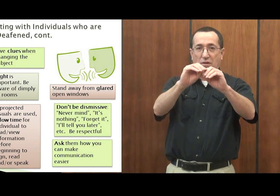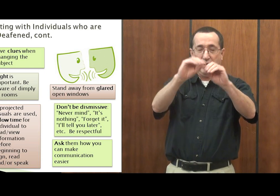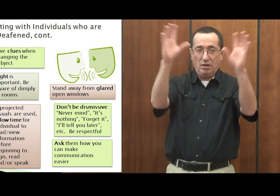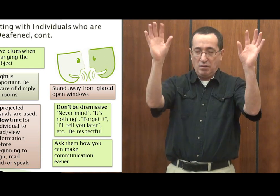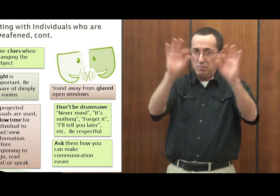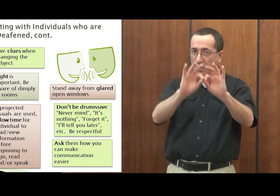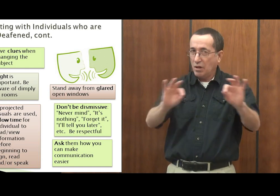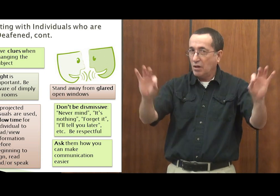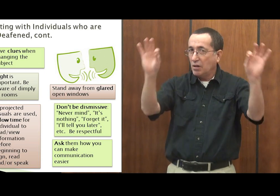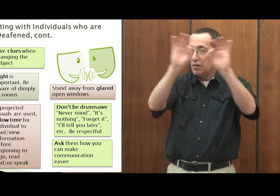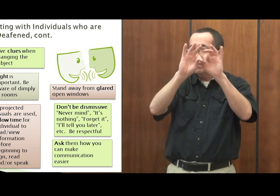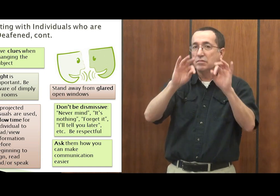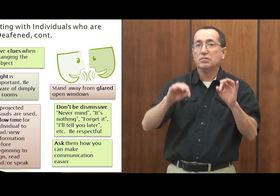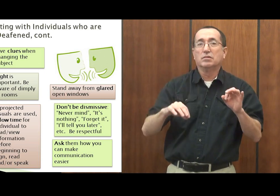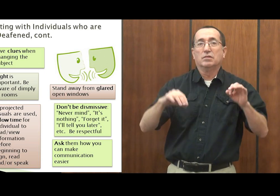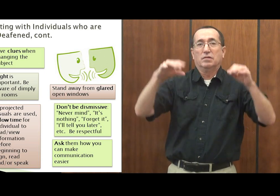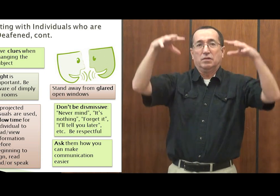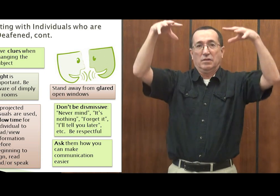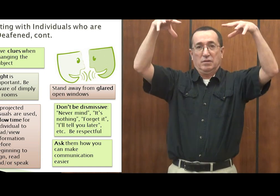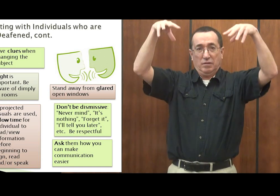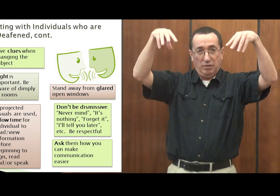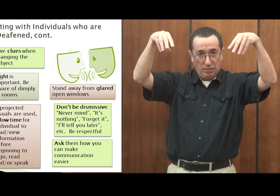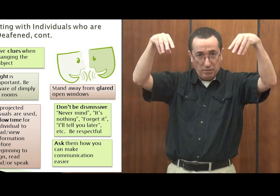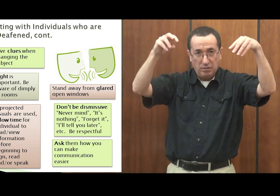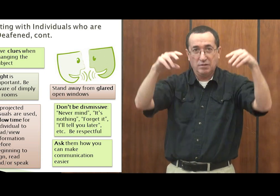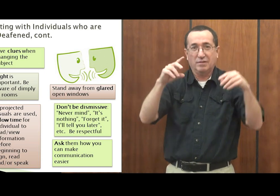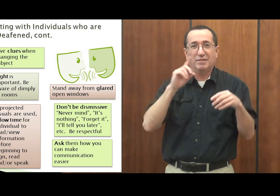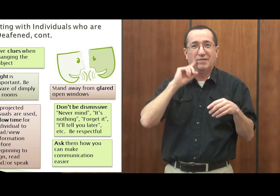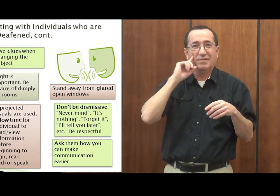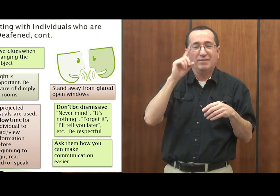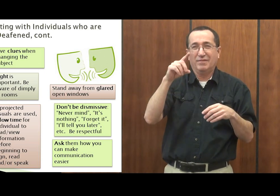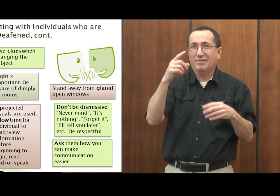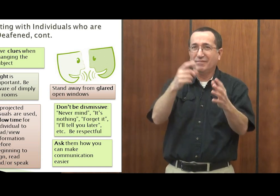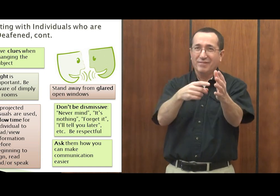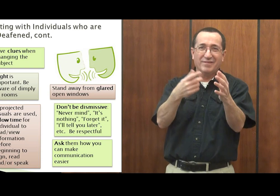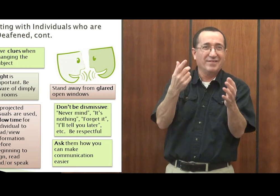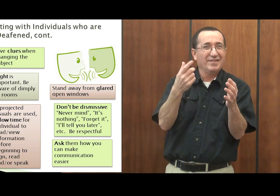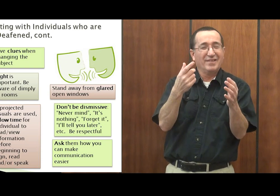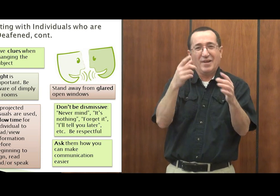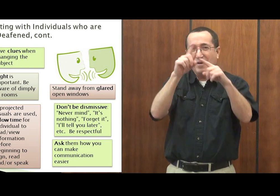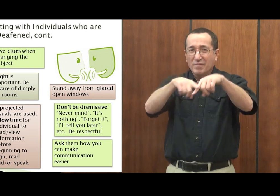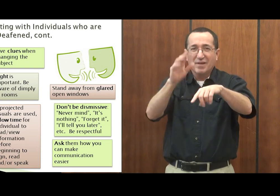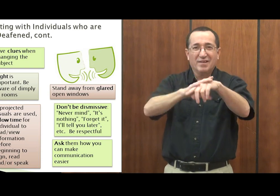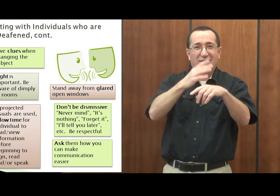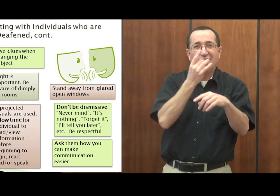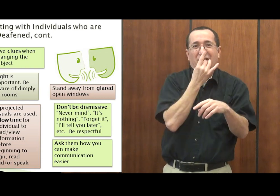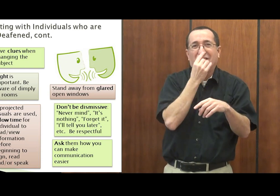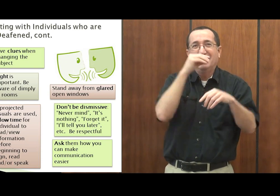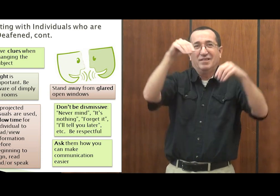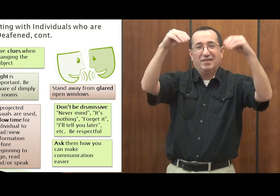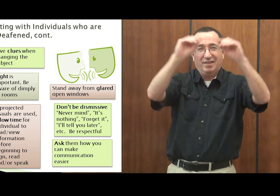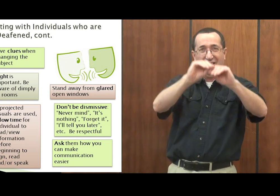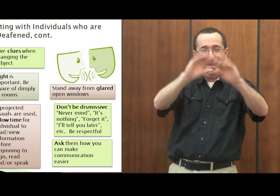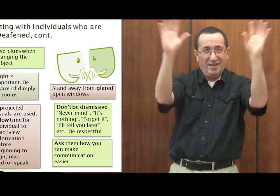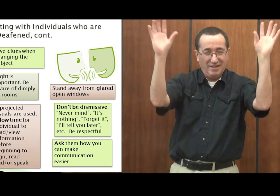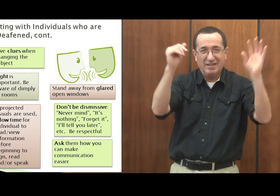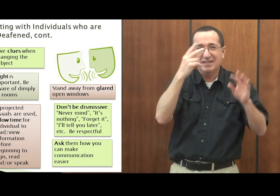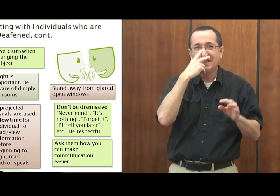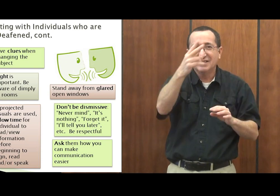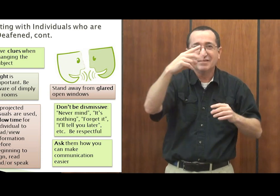Lights are very important to deaf people or someone with hearing loss. In a dim lit room, it would not work.